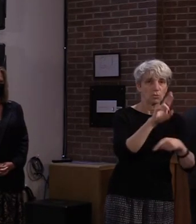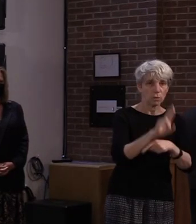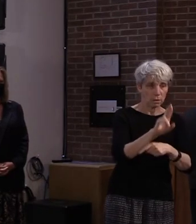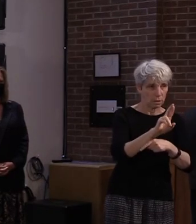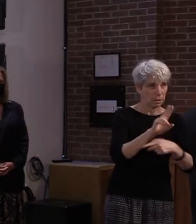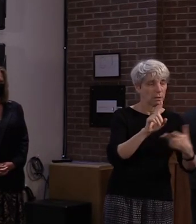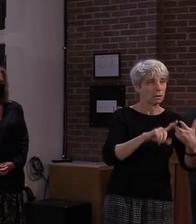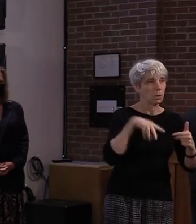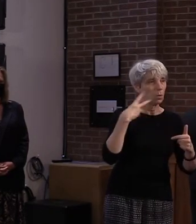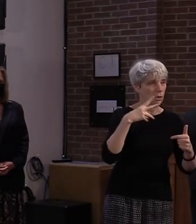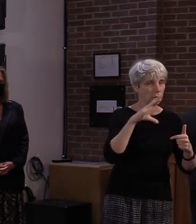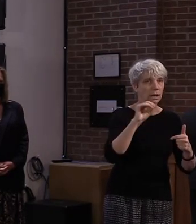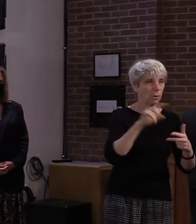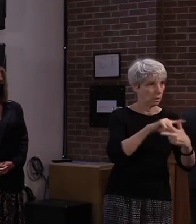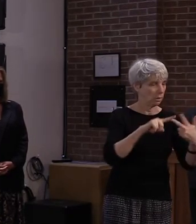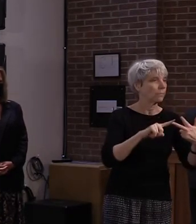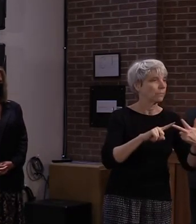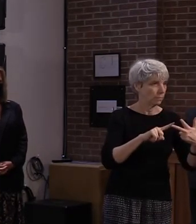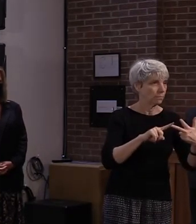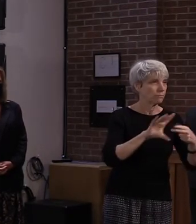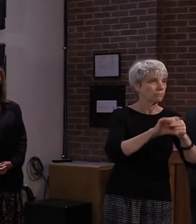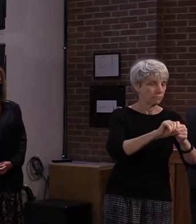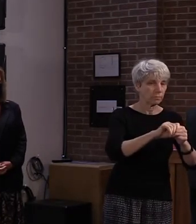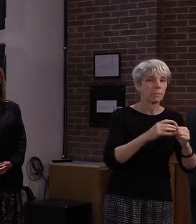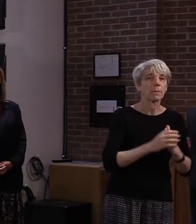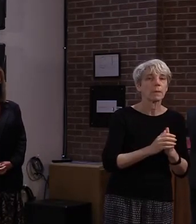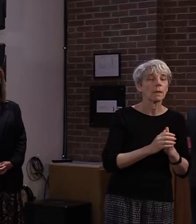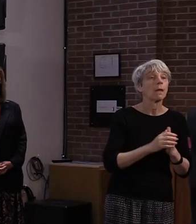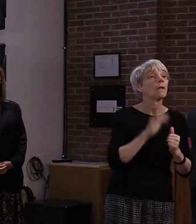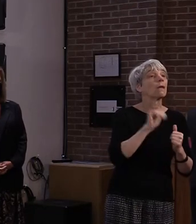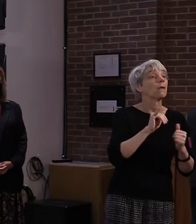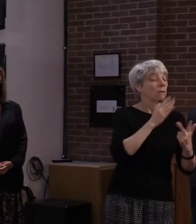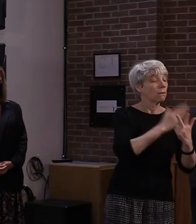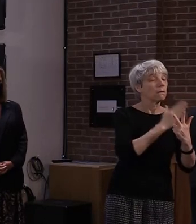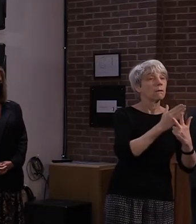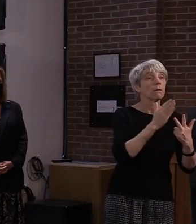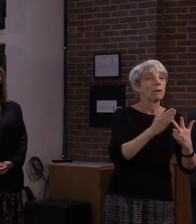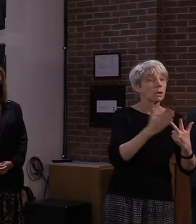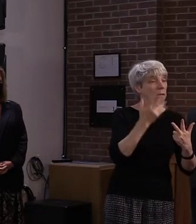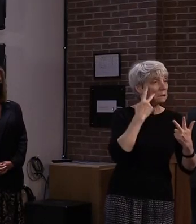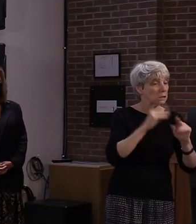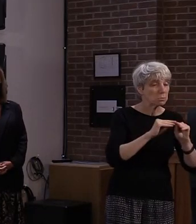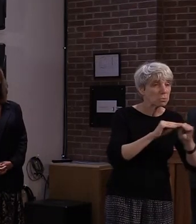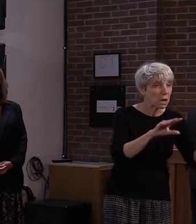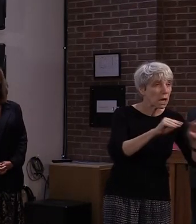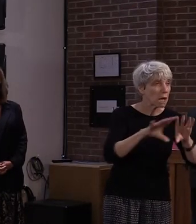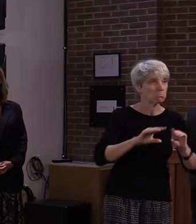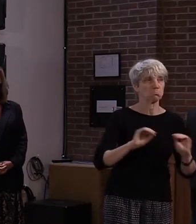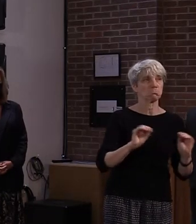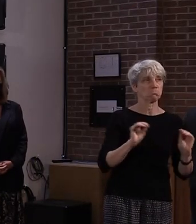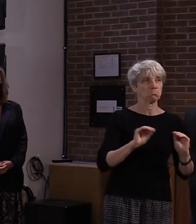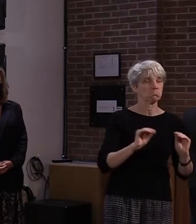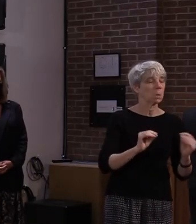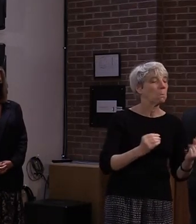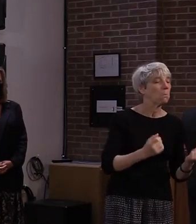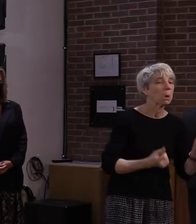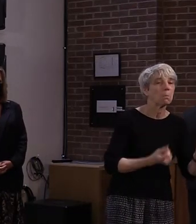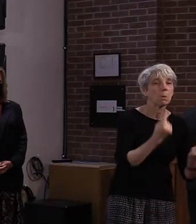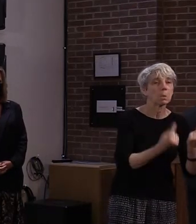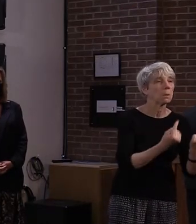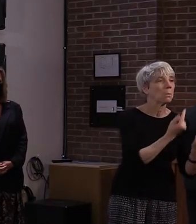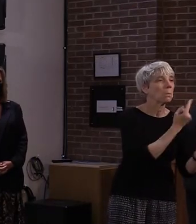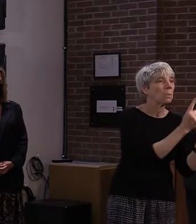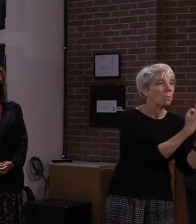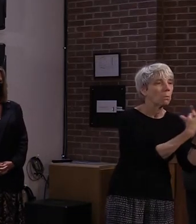None of our counties have ongoing community transmission. And in the last slide, we